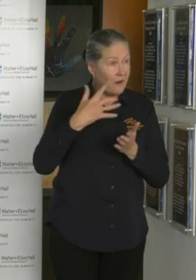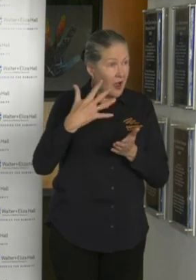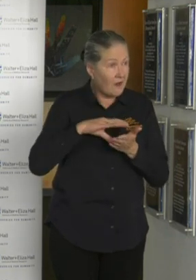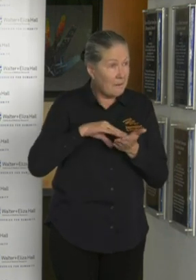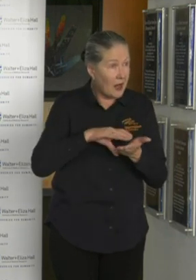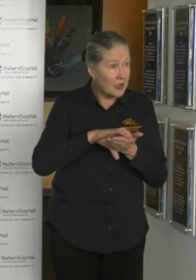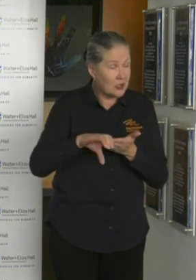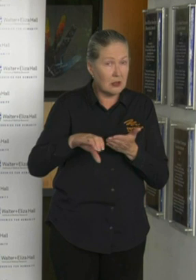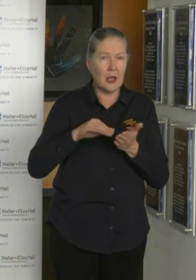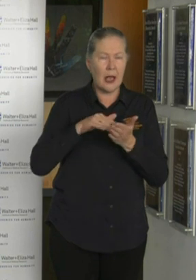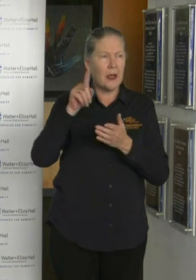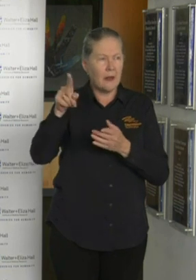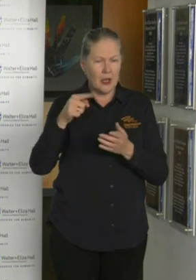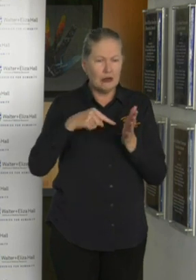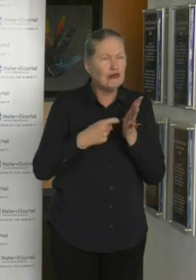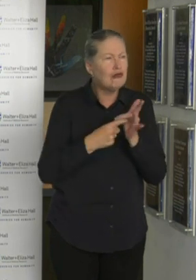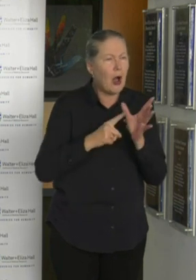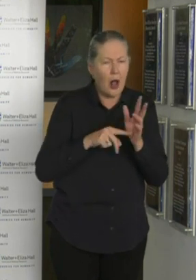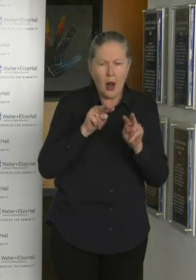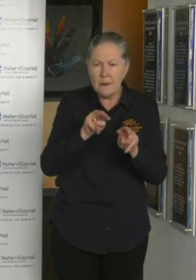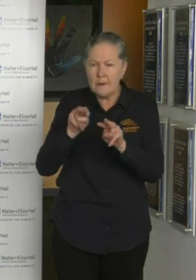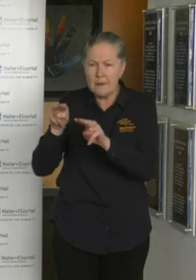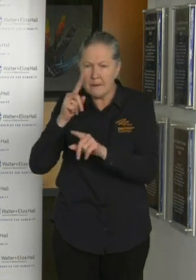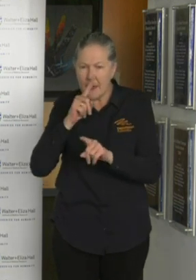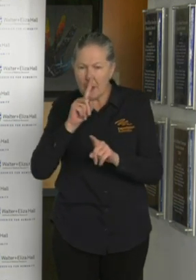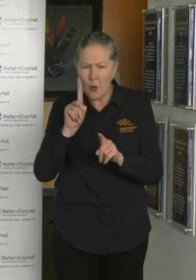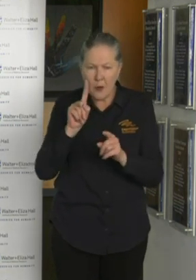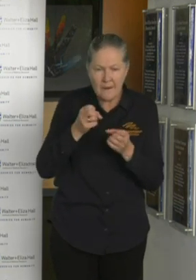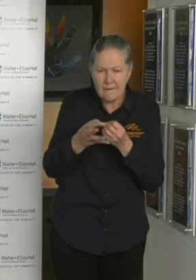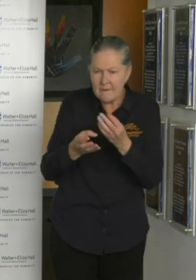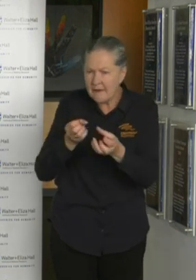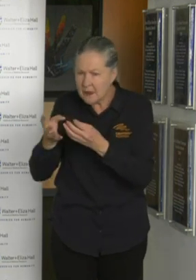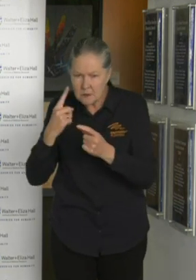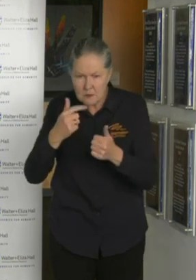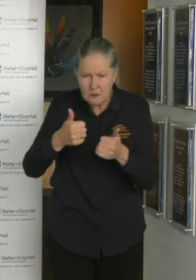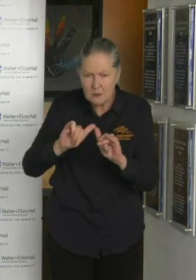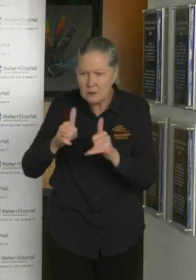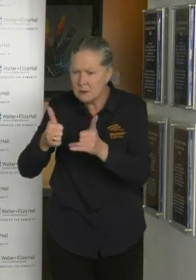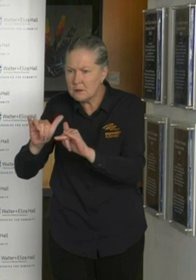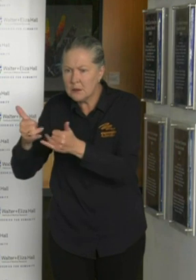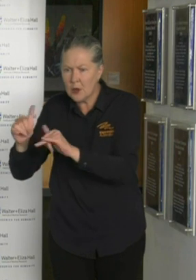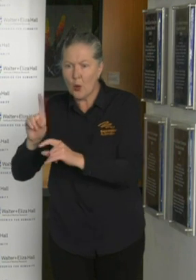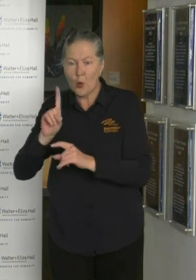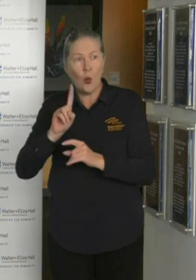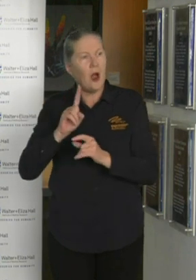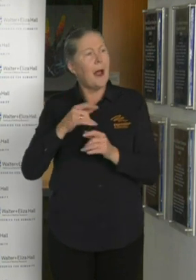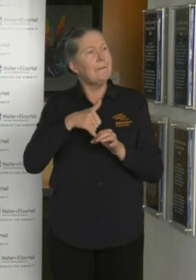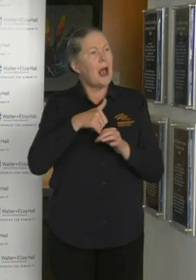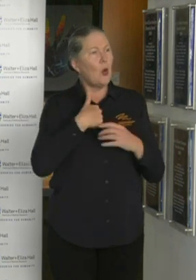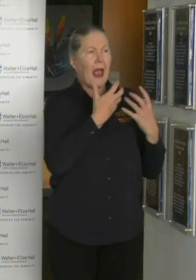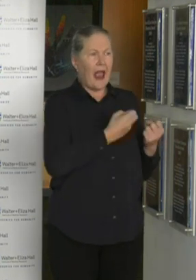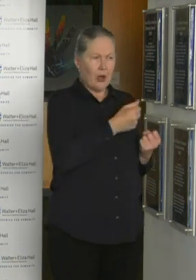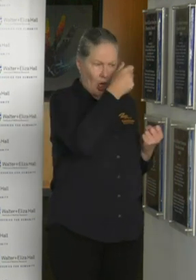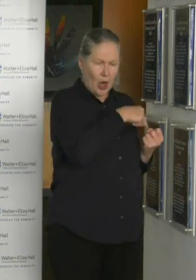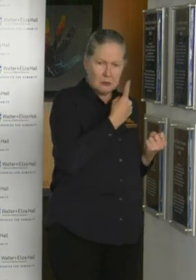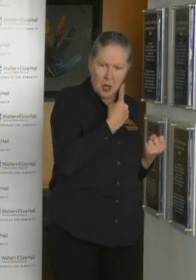work on clinical trials, repurposing existing medicines. These are actions that can